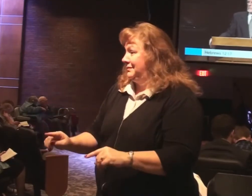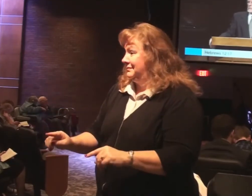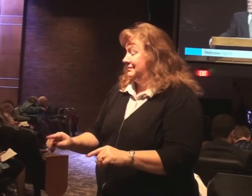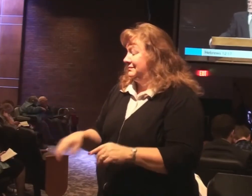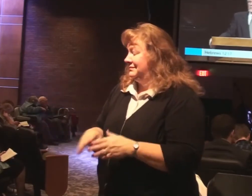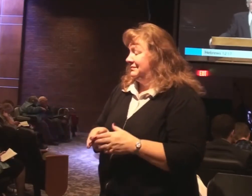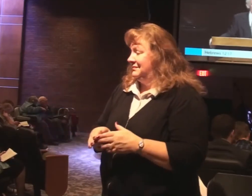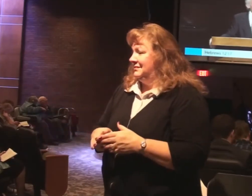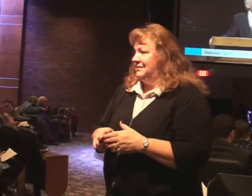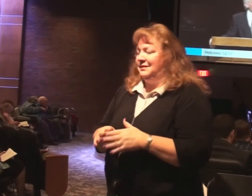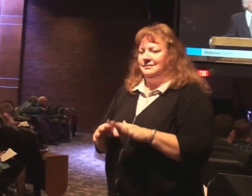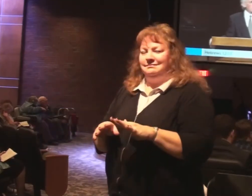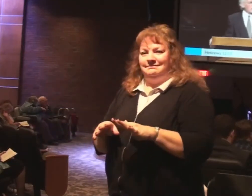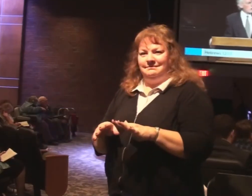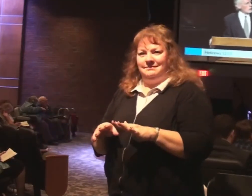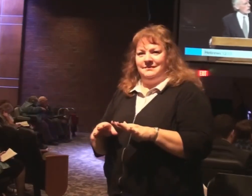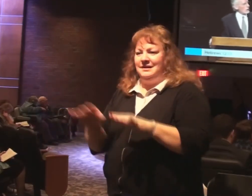There could be some in there like Esau.